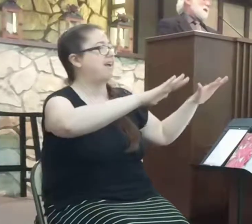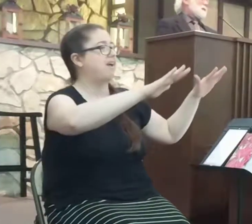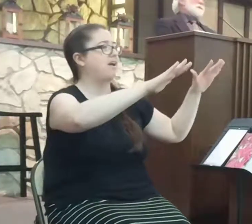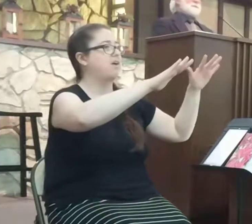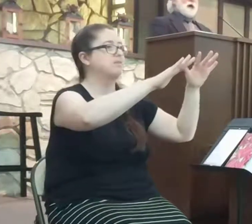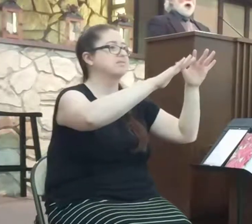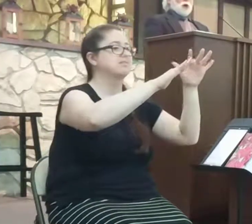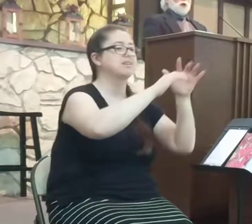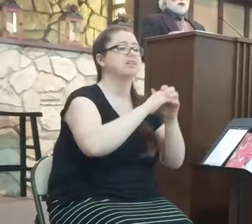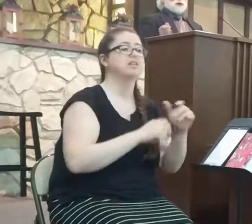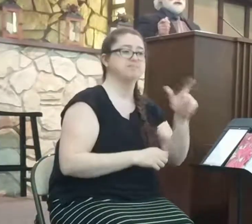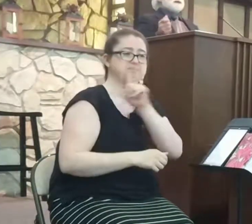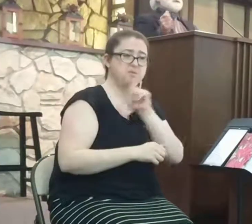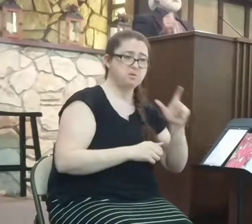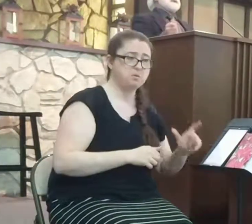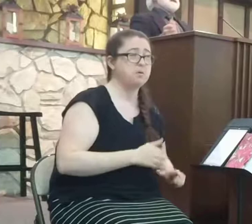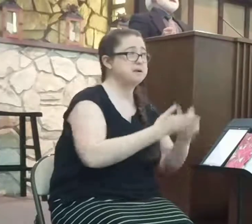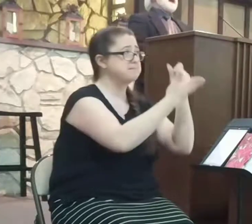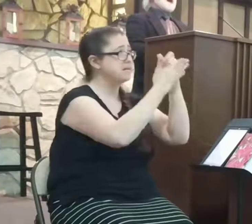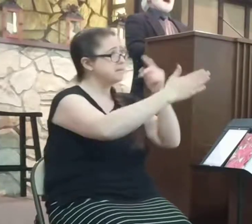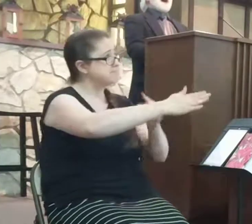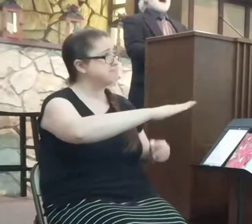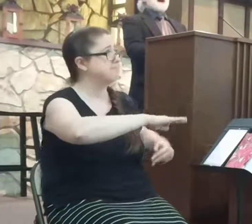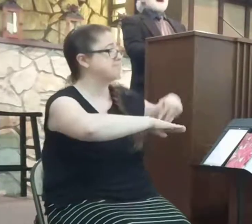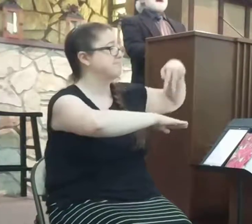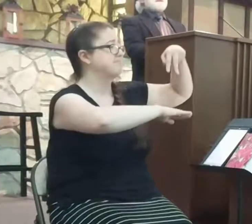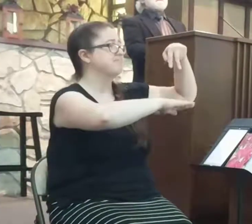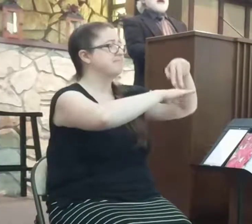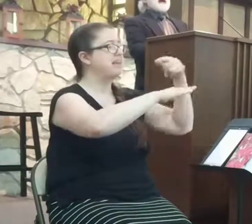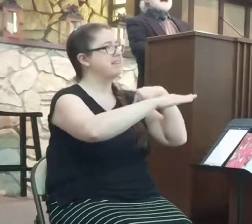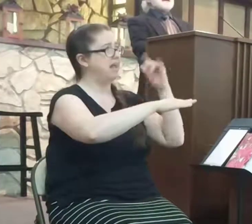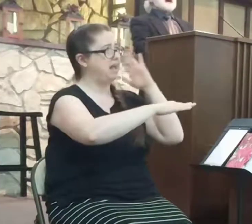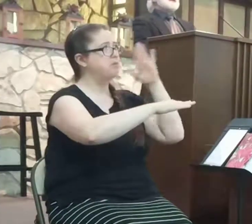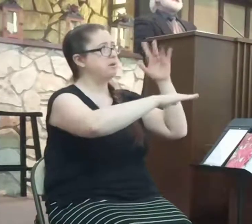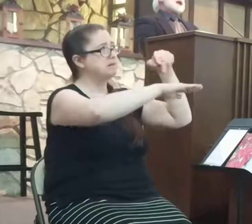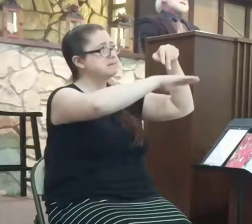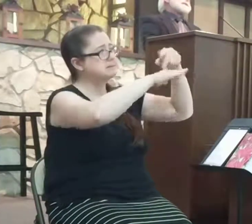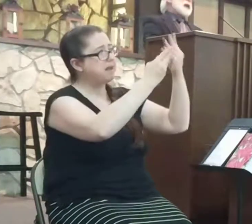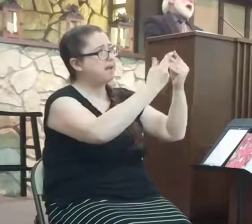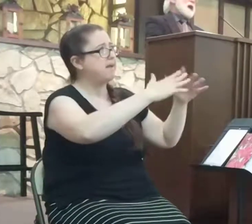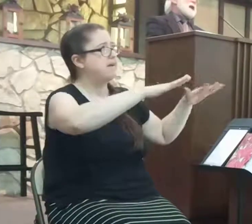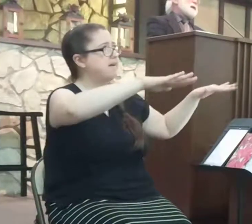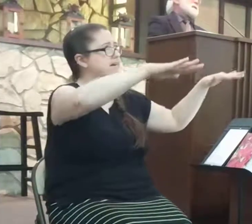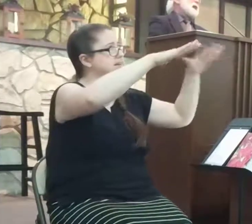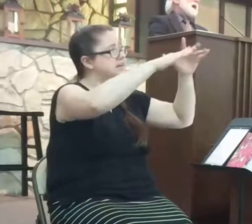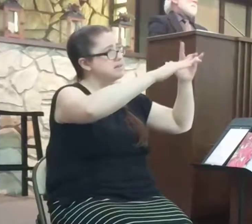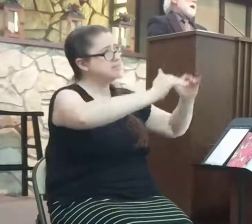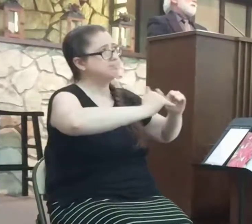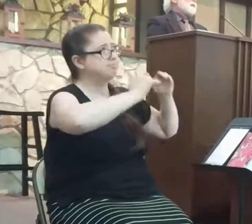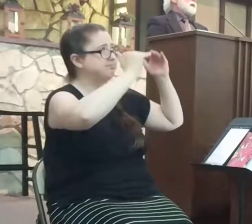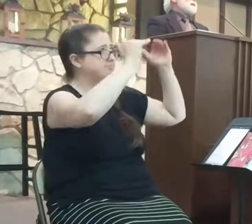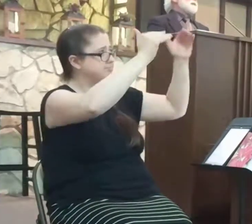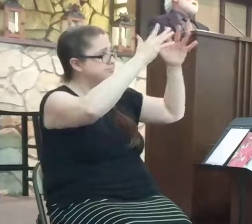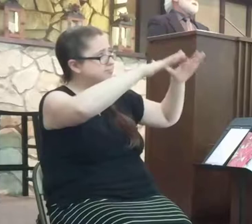Lord, lift me up, and I shall stand, I think on heaven's